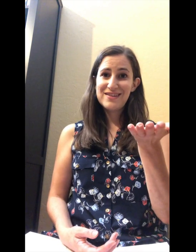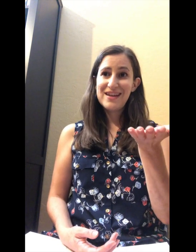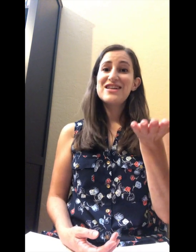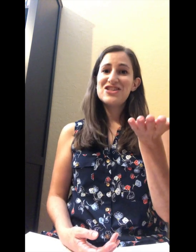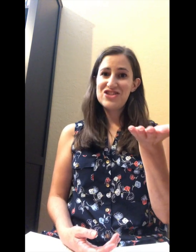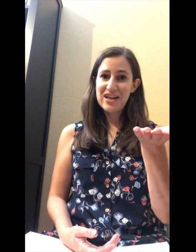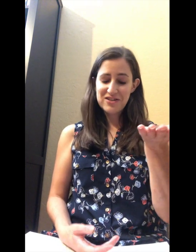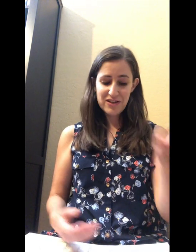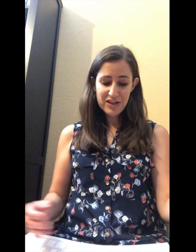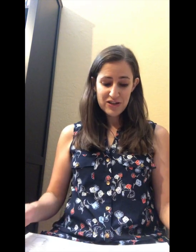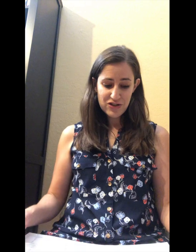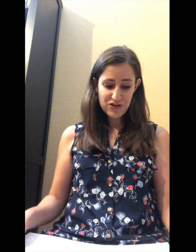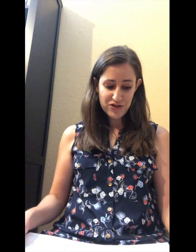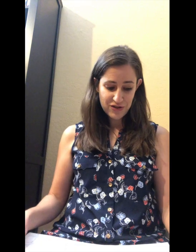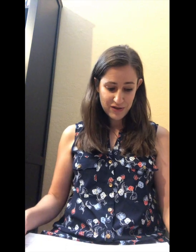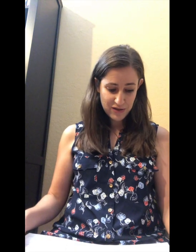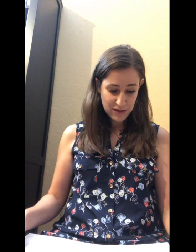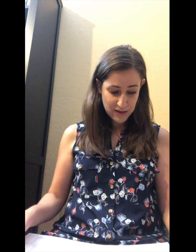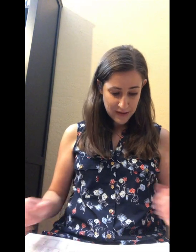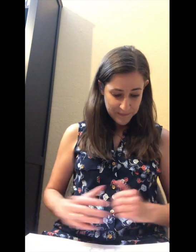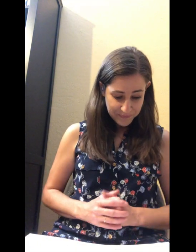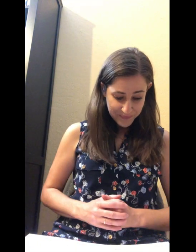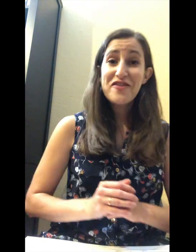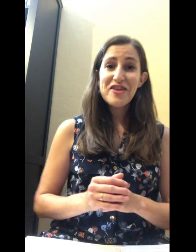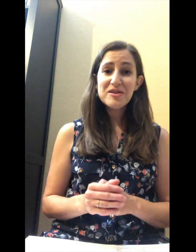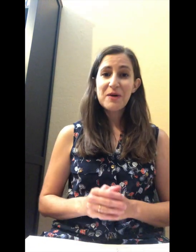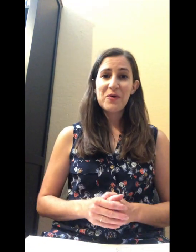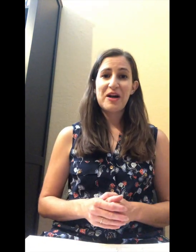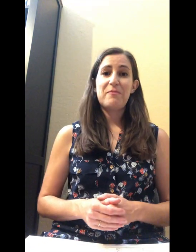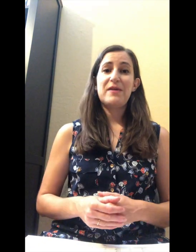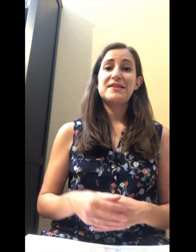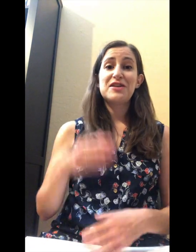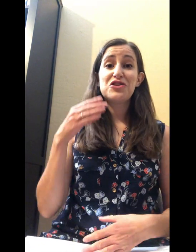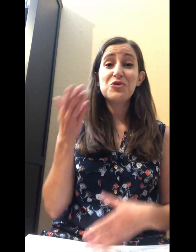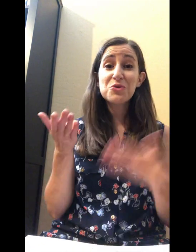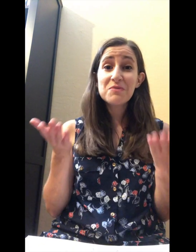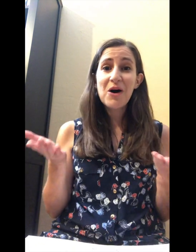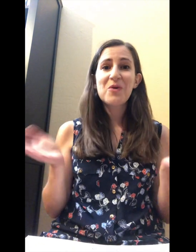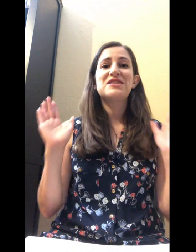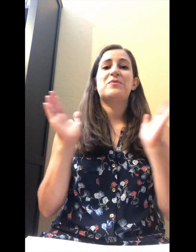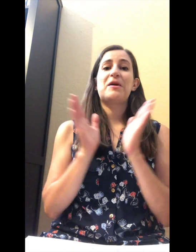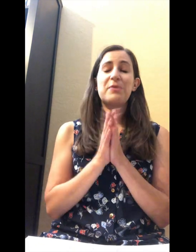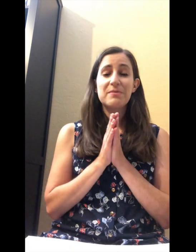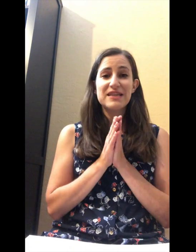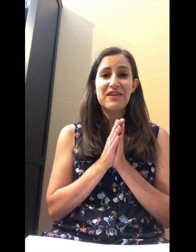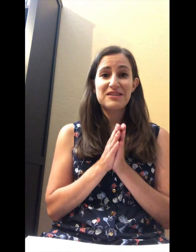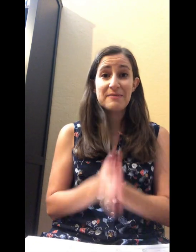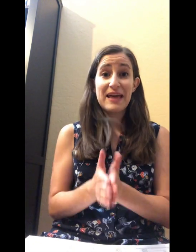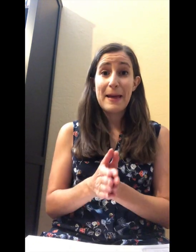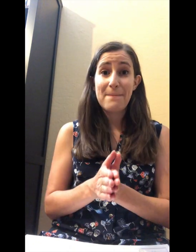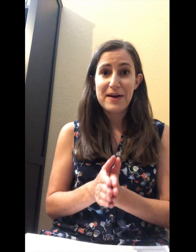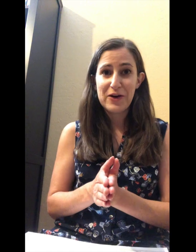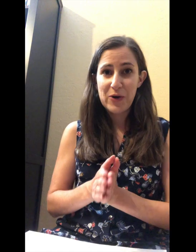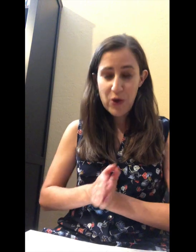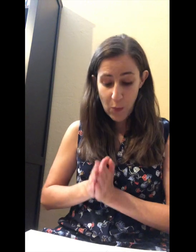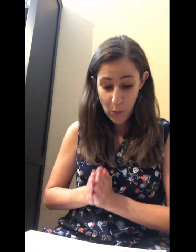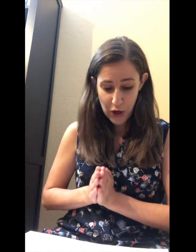Gentle. Gentle. Gentle. For this part, we're going to say two small words and we're to put them together to make a bigger word.